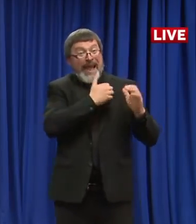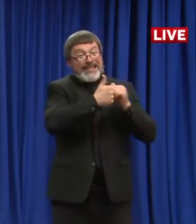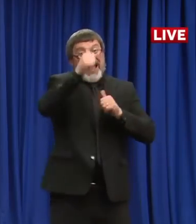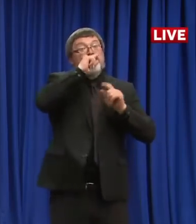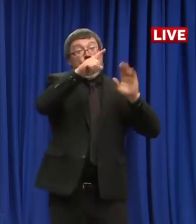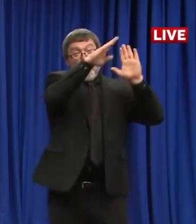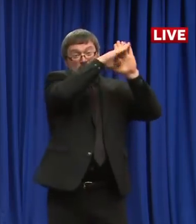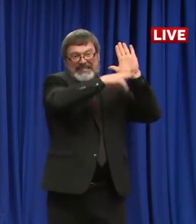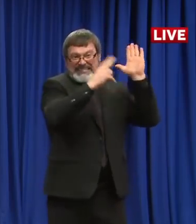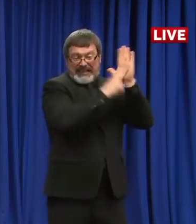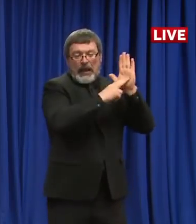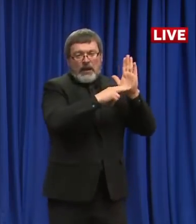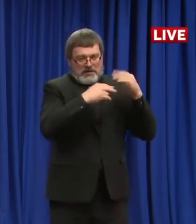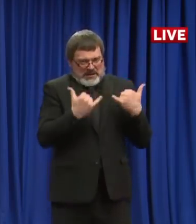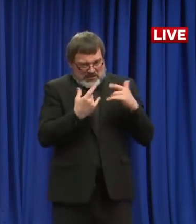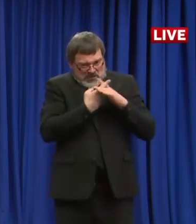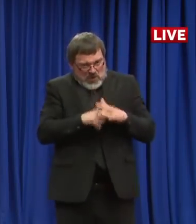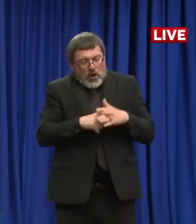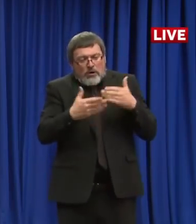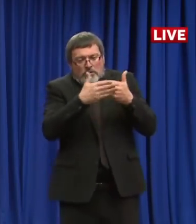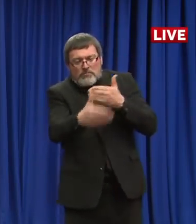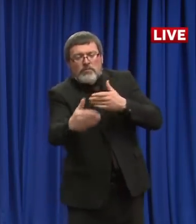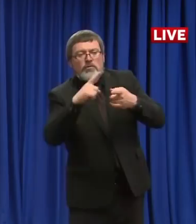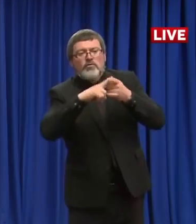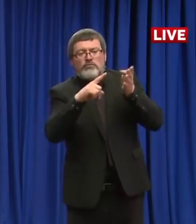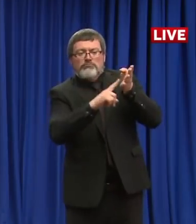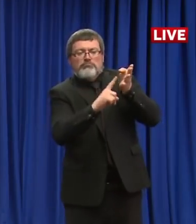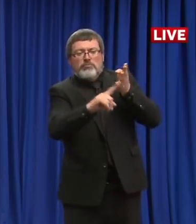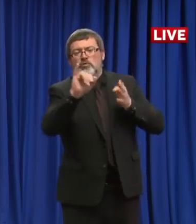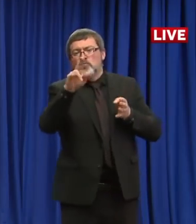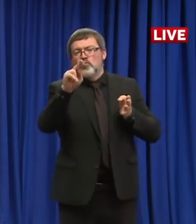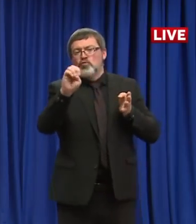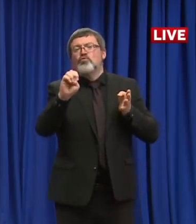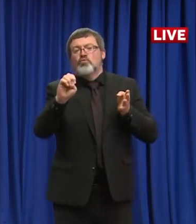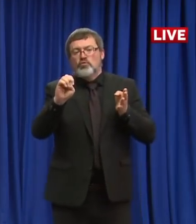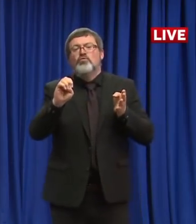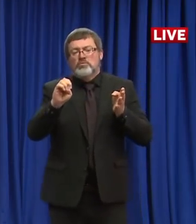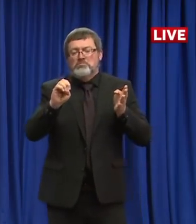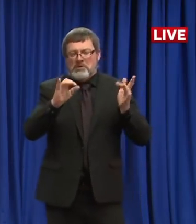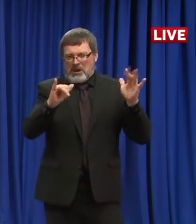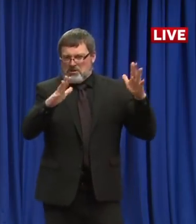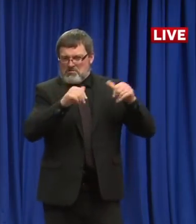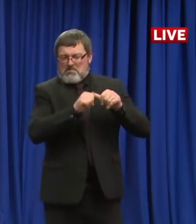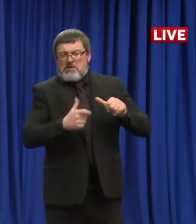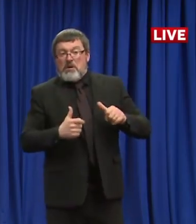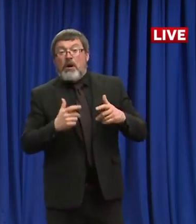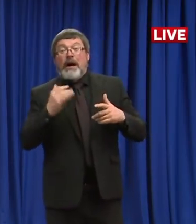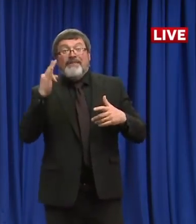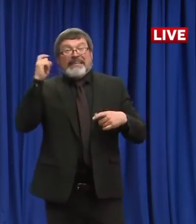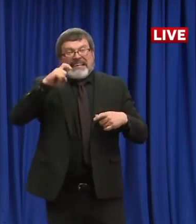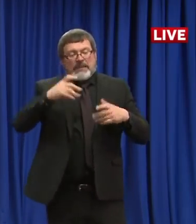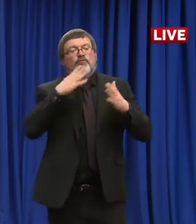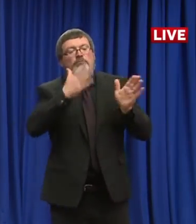think, very differently in June. We hope to have the federal match, and I'm sorry, it's not a match, but the federal, it's not a supplanting of funds, but the federal